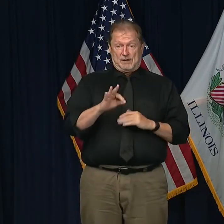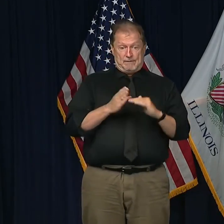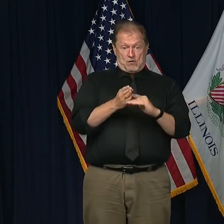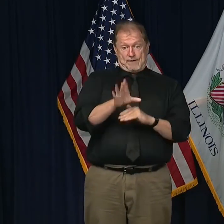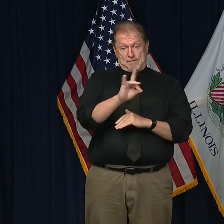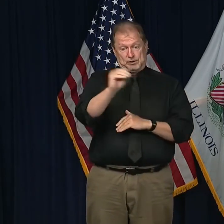in that region. Yeah. Governor.